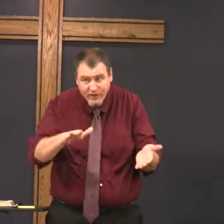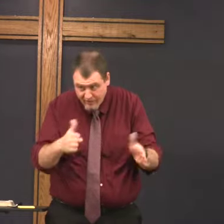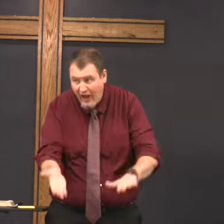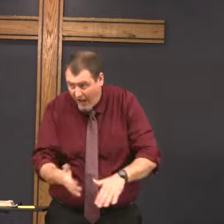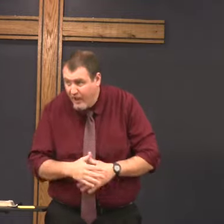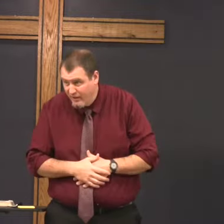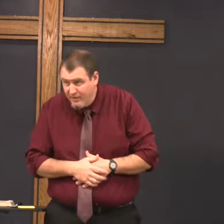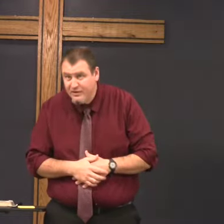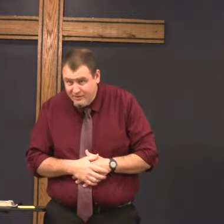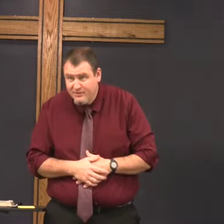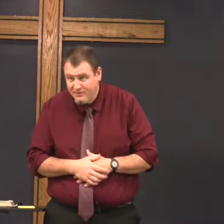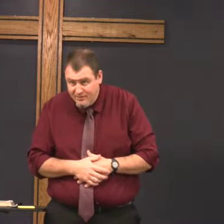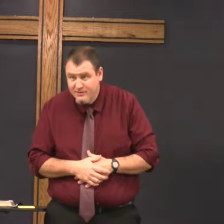Kim is still going to die